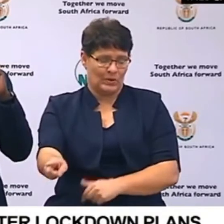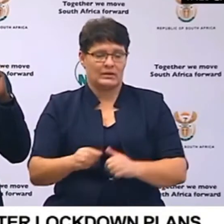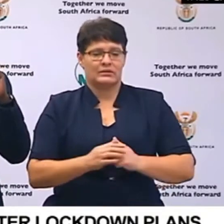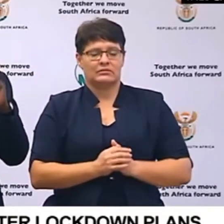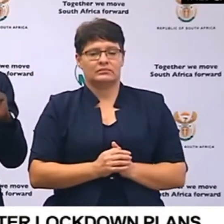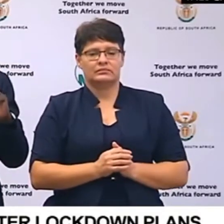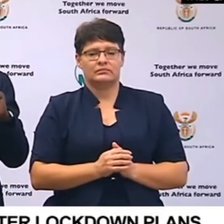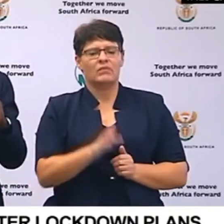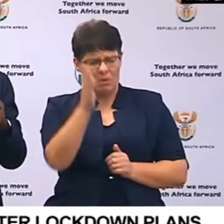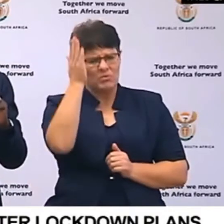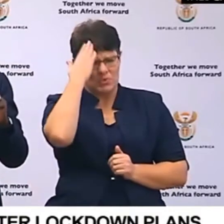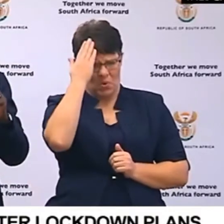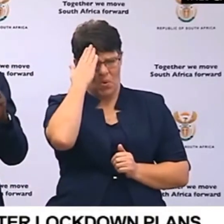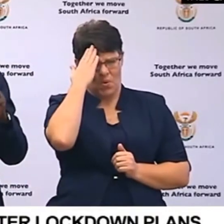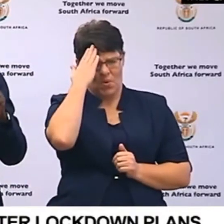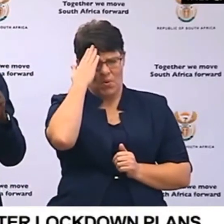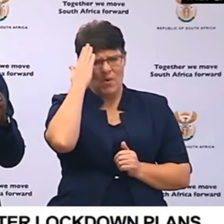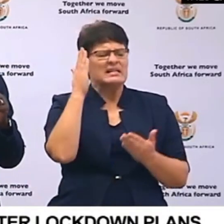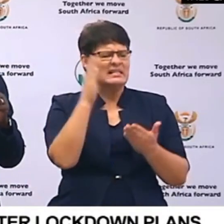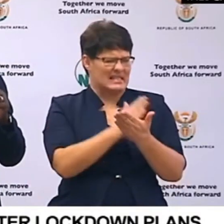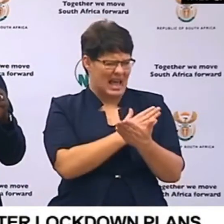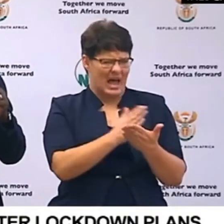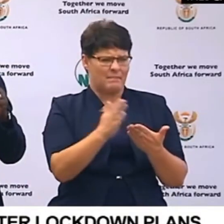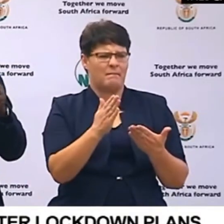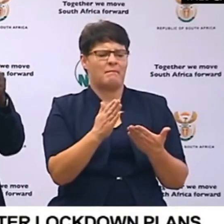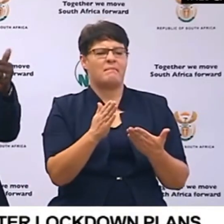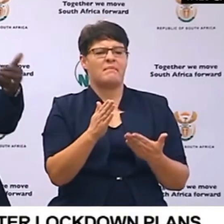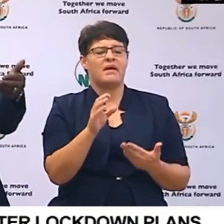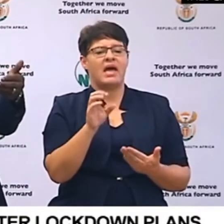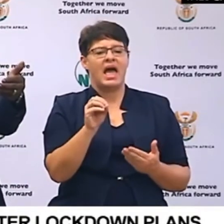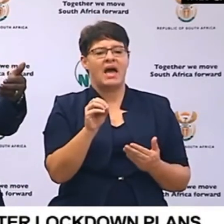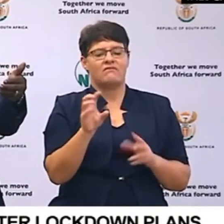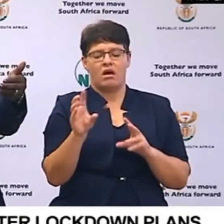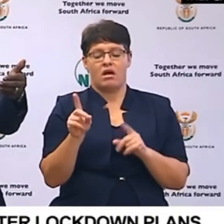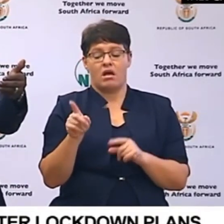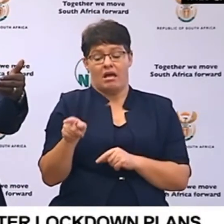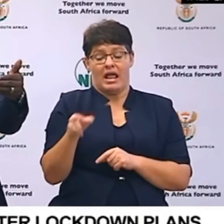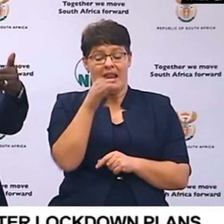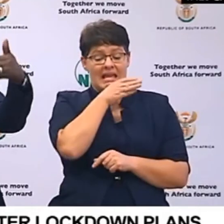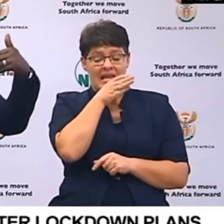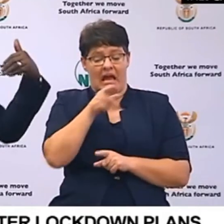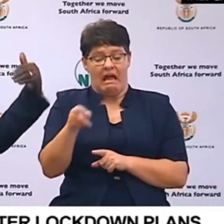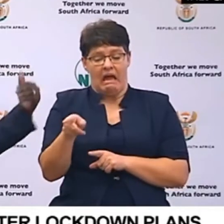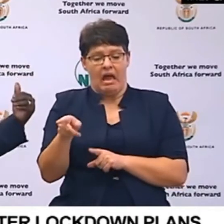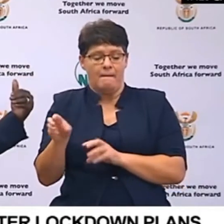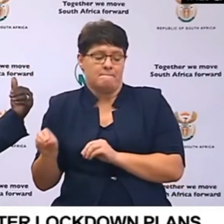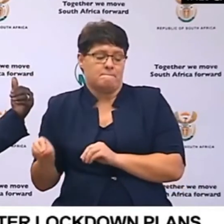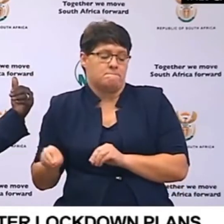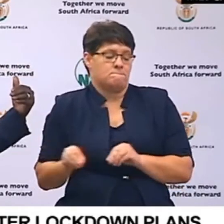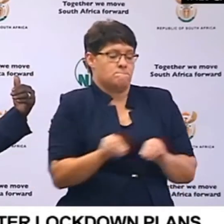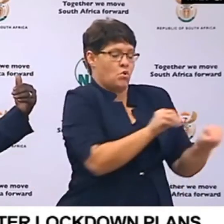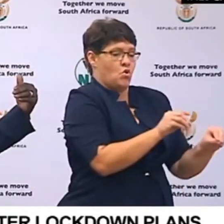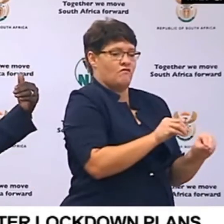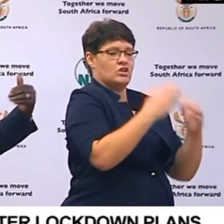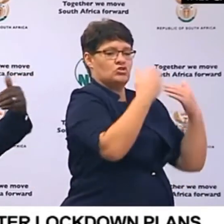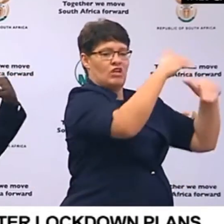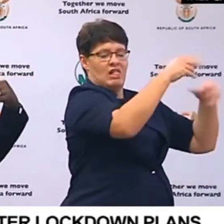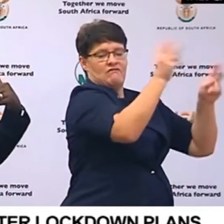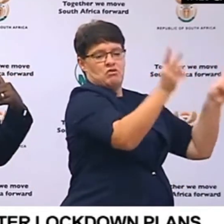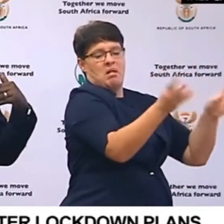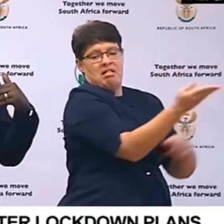i i know that some of them they've got a tendency of moving their liquor to the main shelves